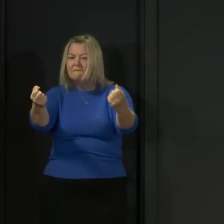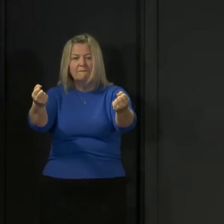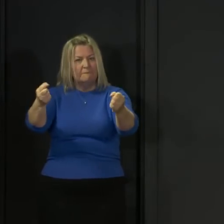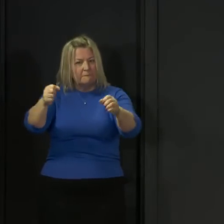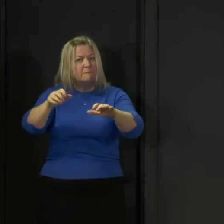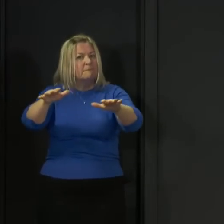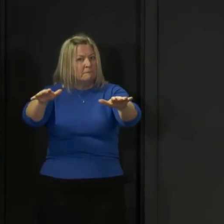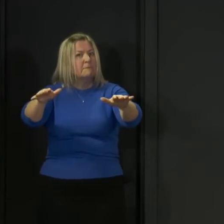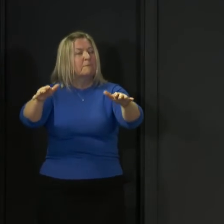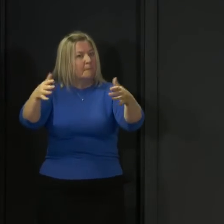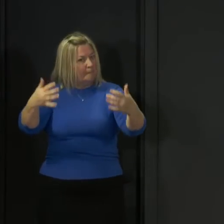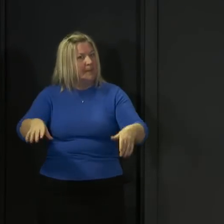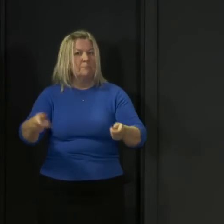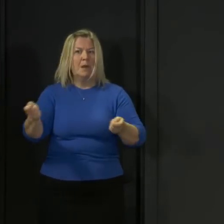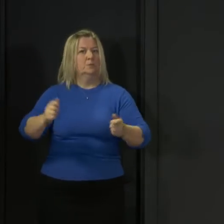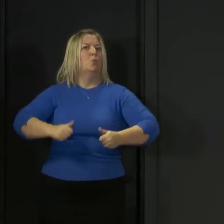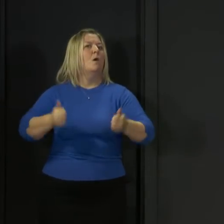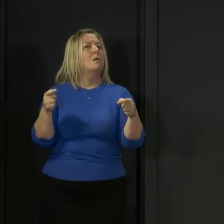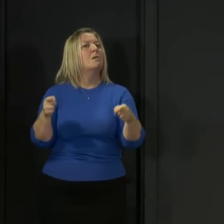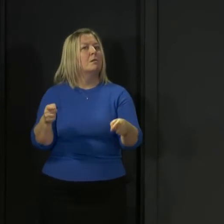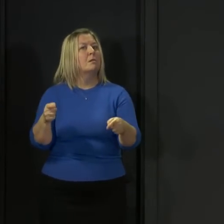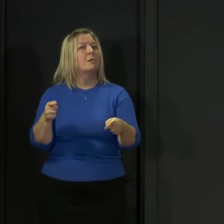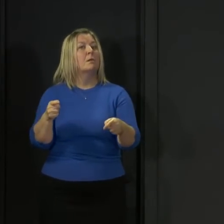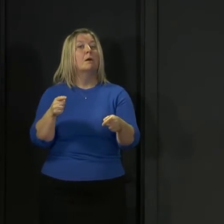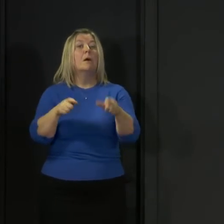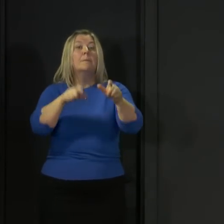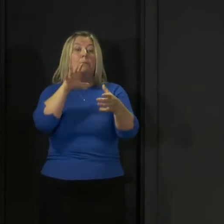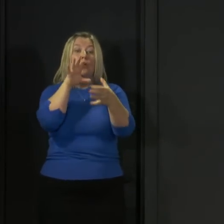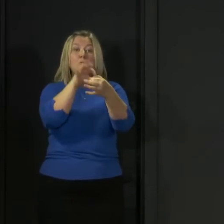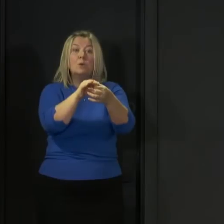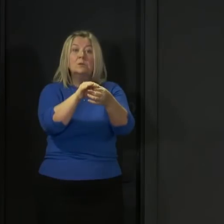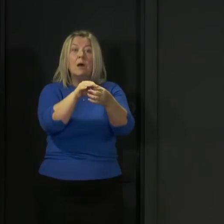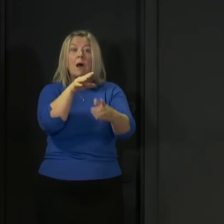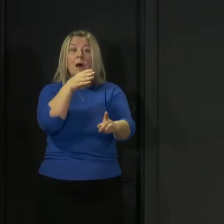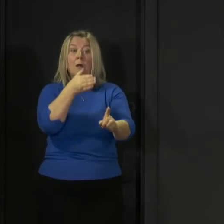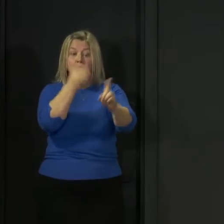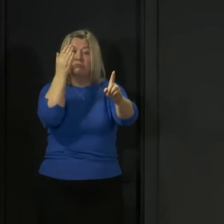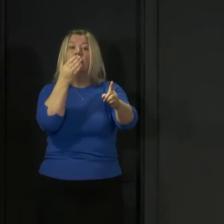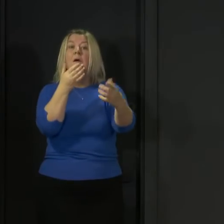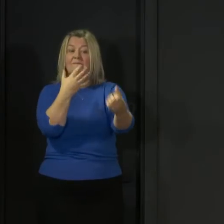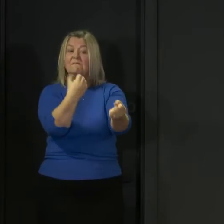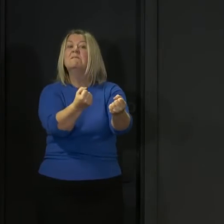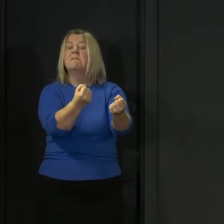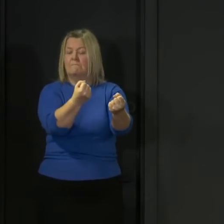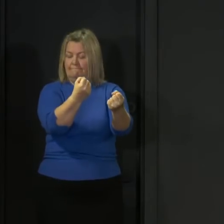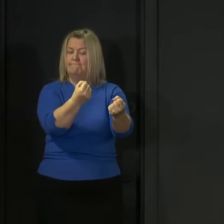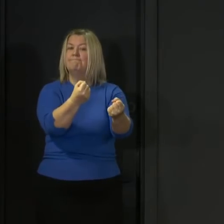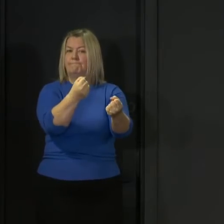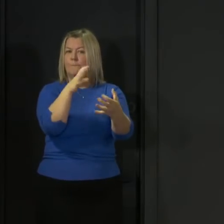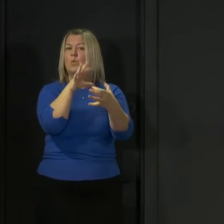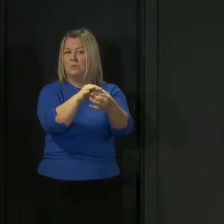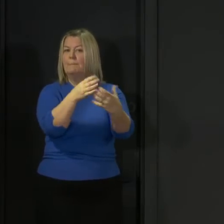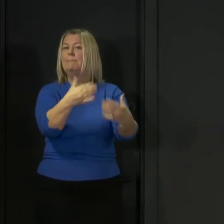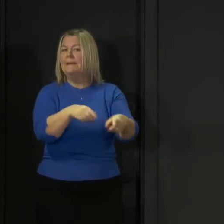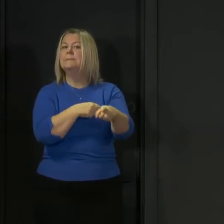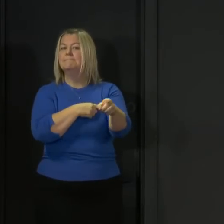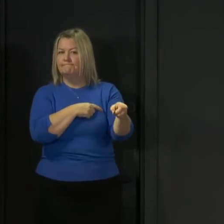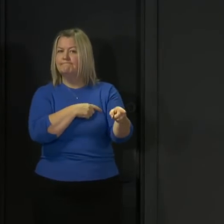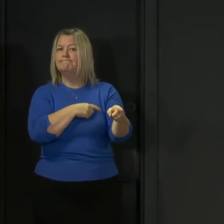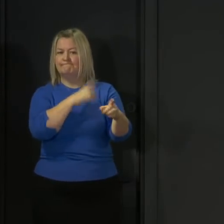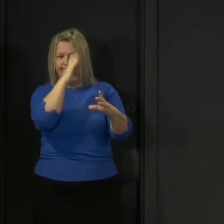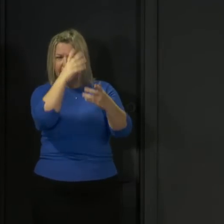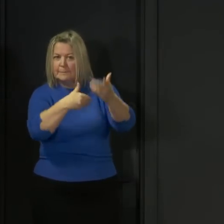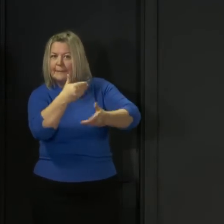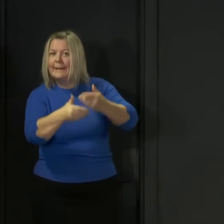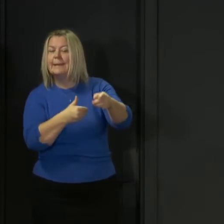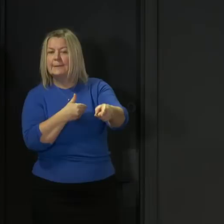managed, and contacts were identified and traced. Now, it is for the judgment we've talked here before, I've talked in different contexts